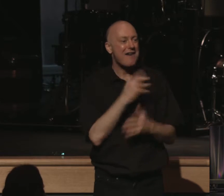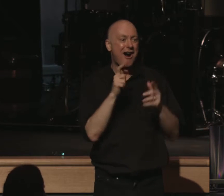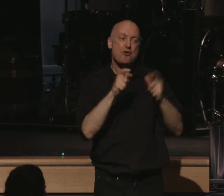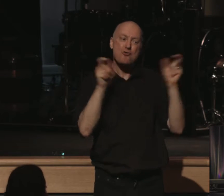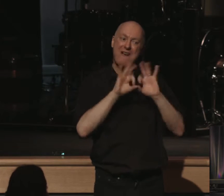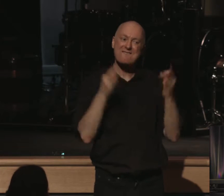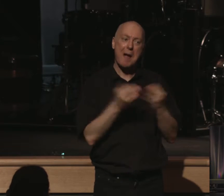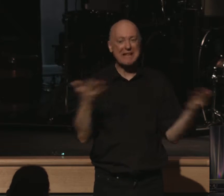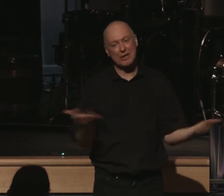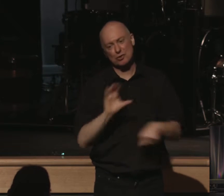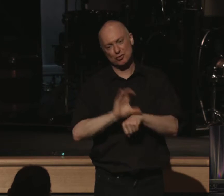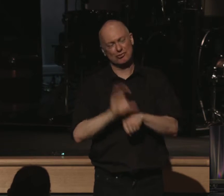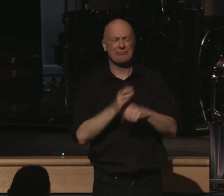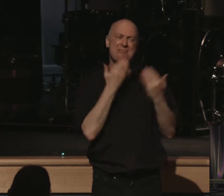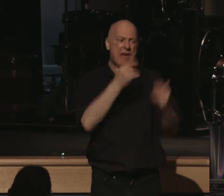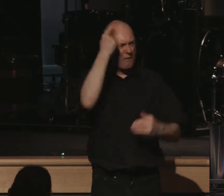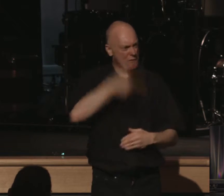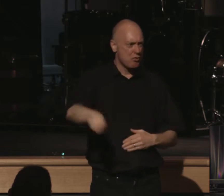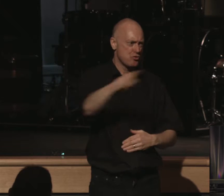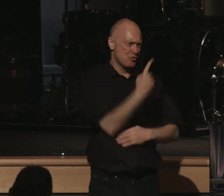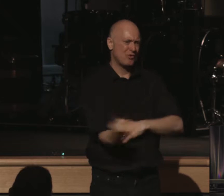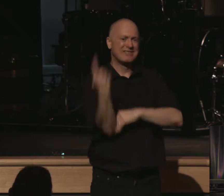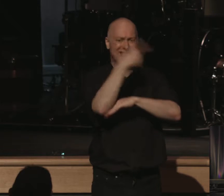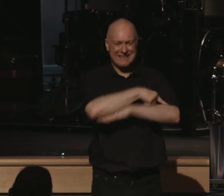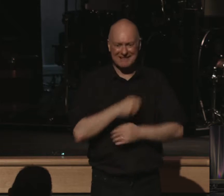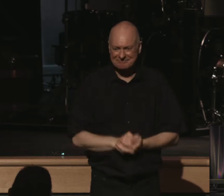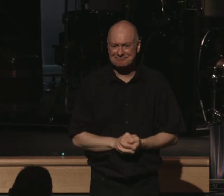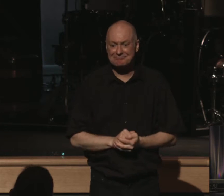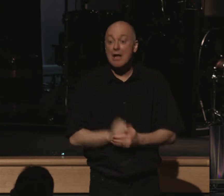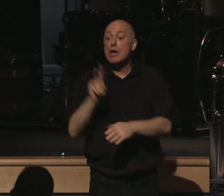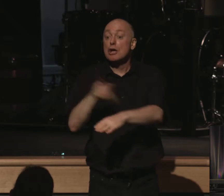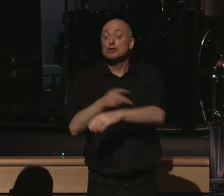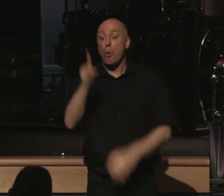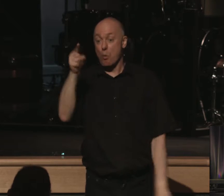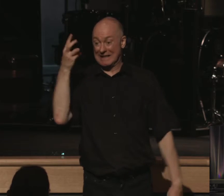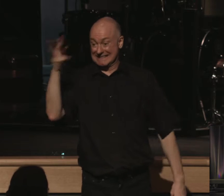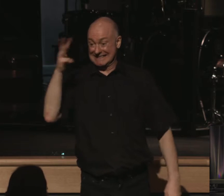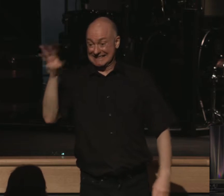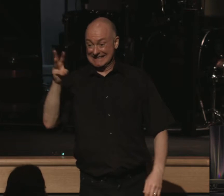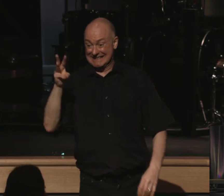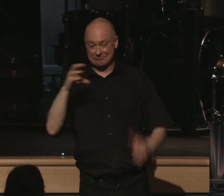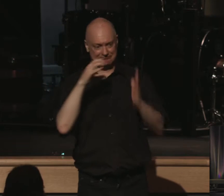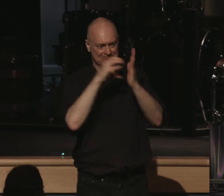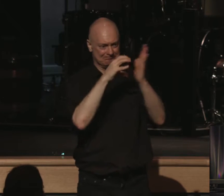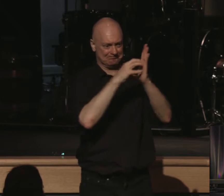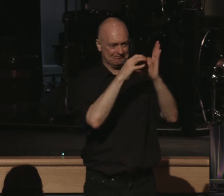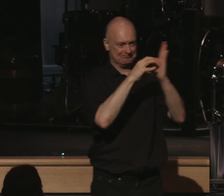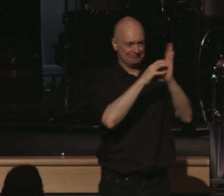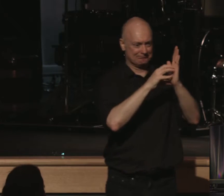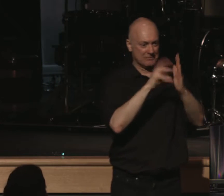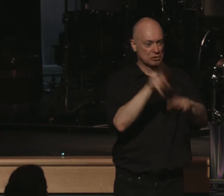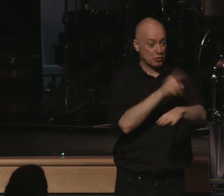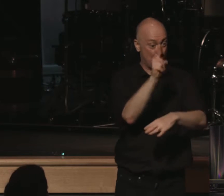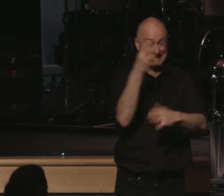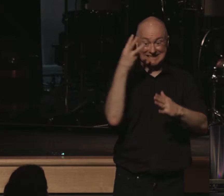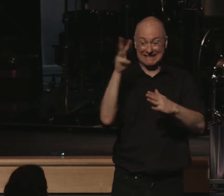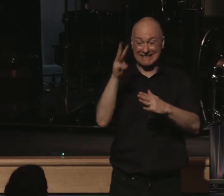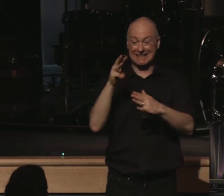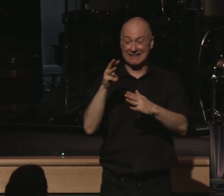family here at this church. thankful for you today. Psalm 116 is our text. Again, this passage is a